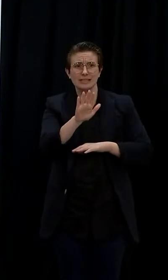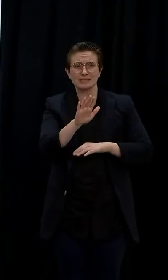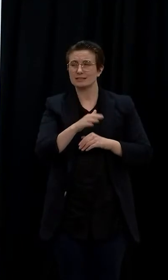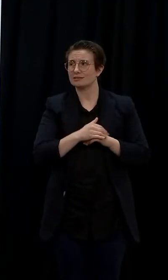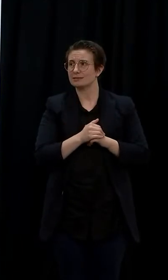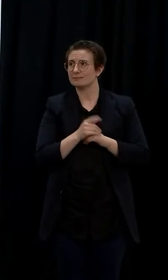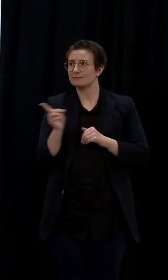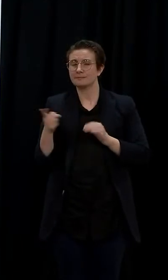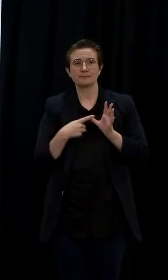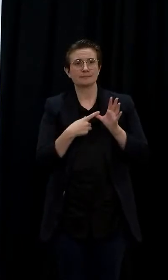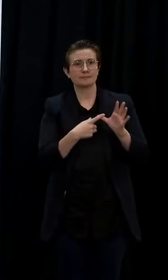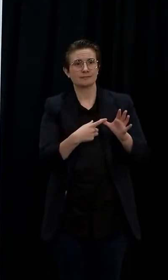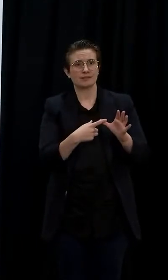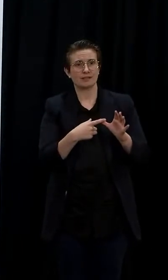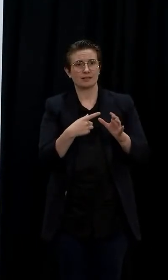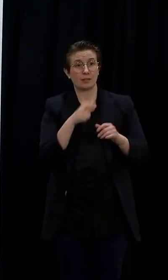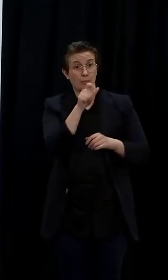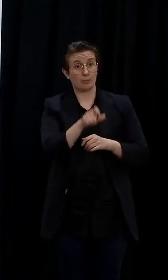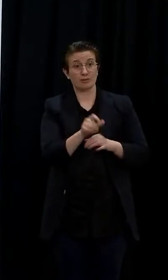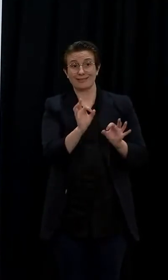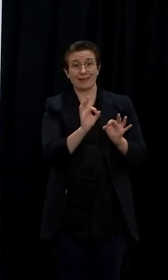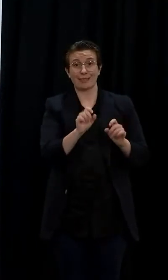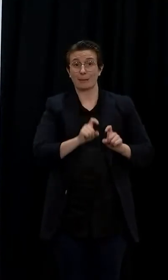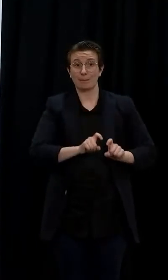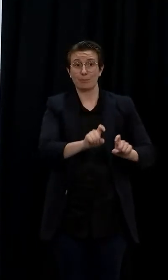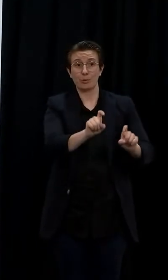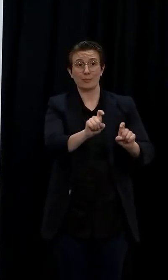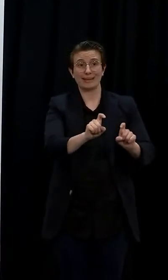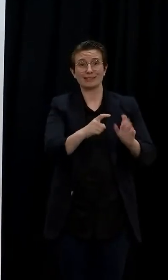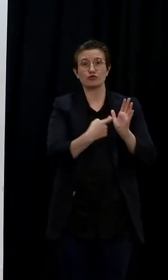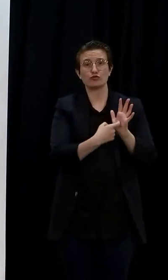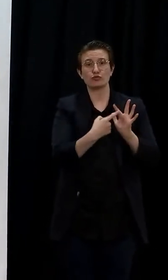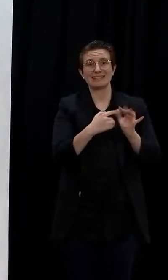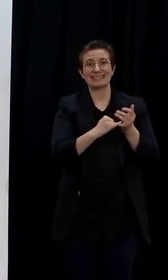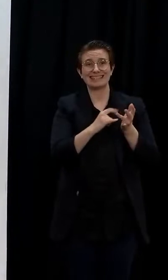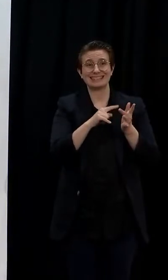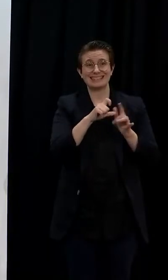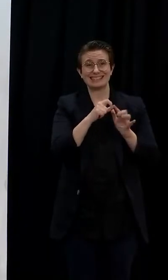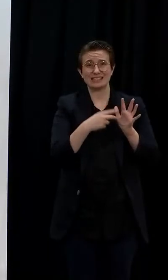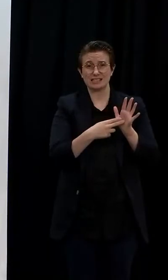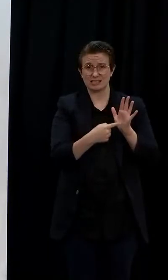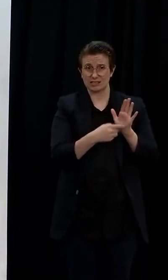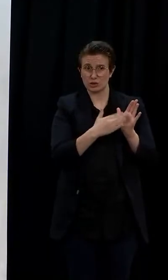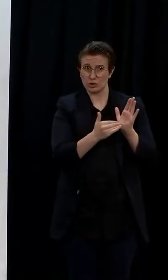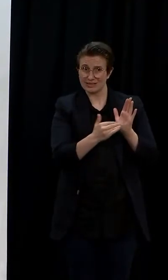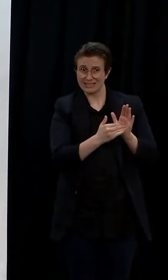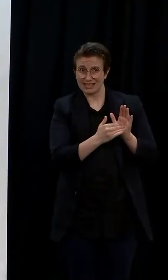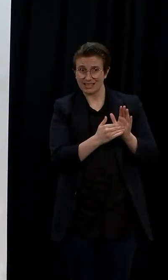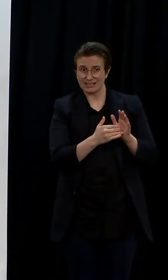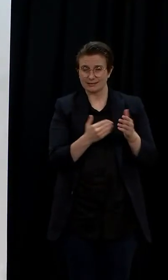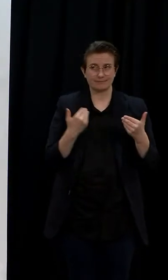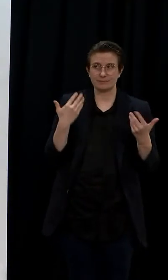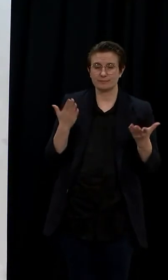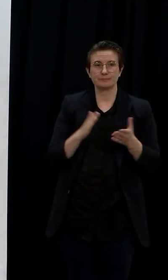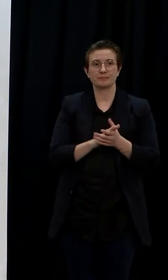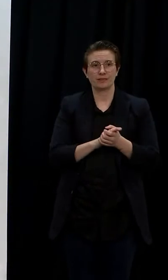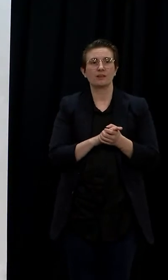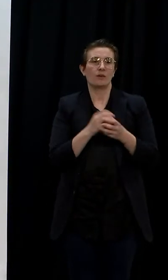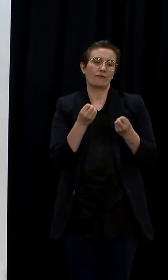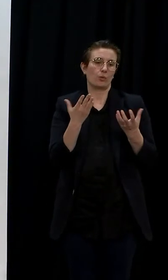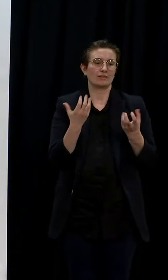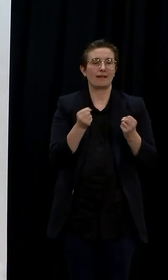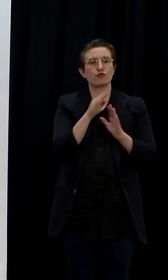that the person doesn't have permanent residency either. So, of course, there have always been limitations over who can access our managed isolation